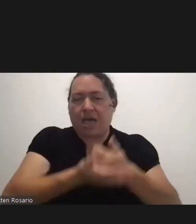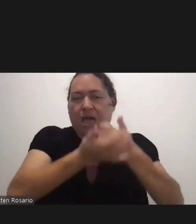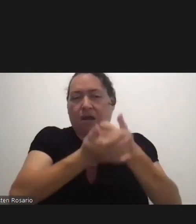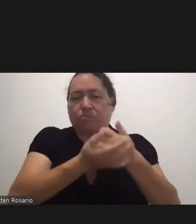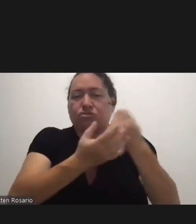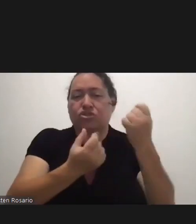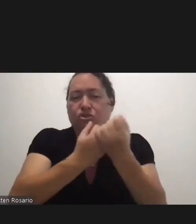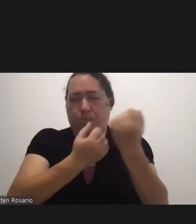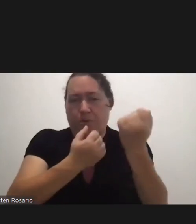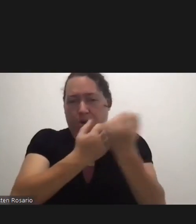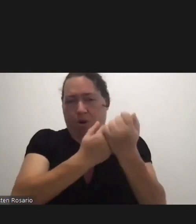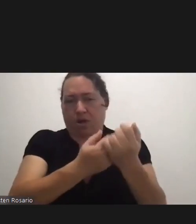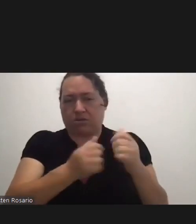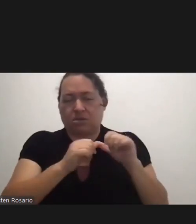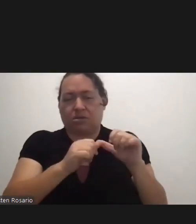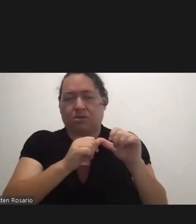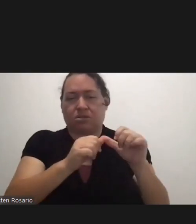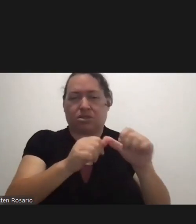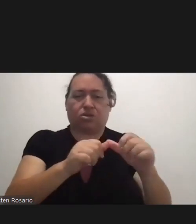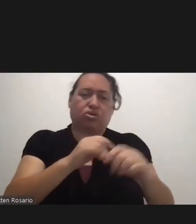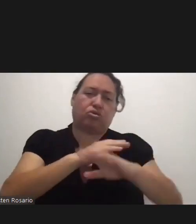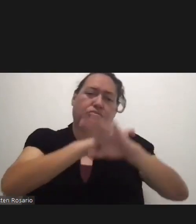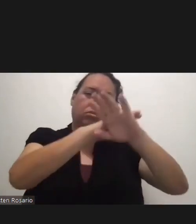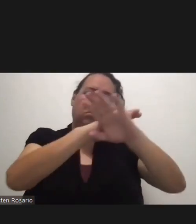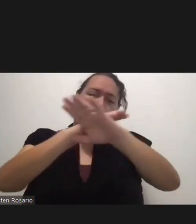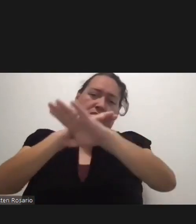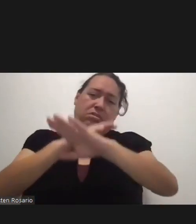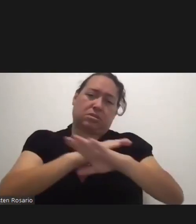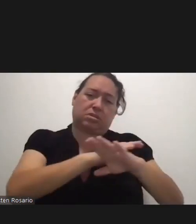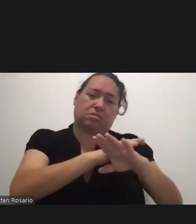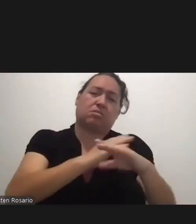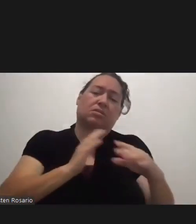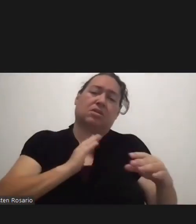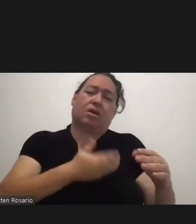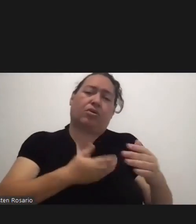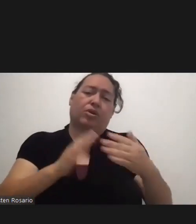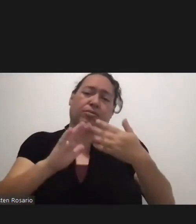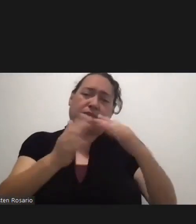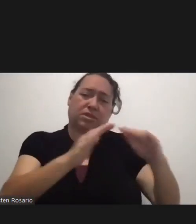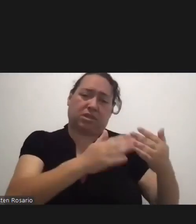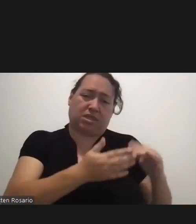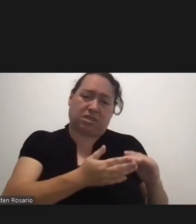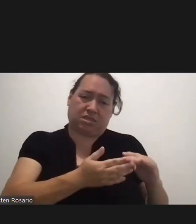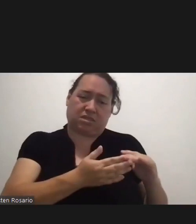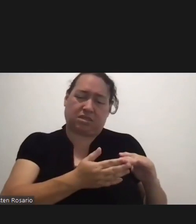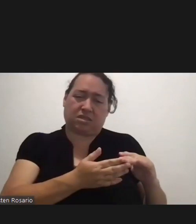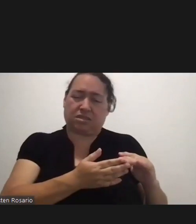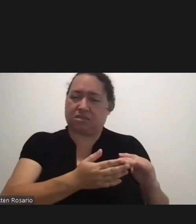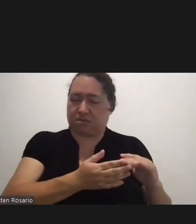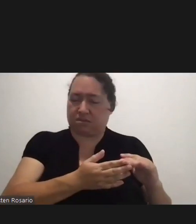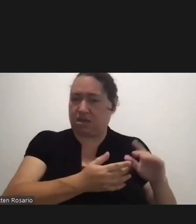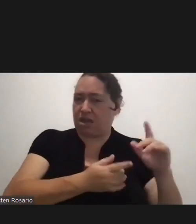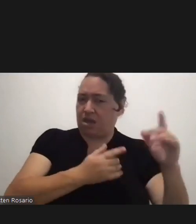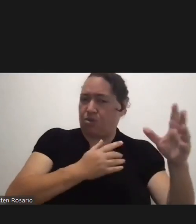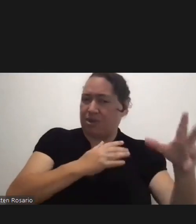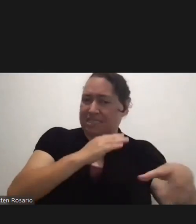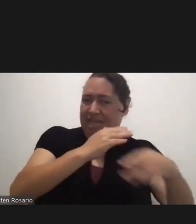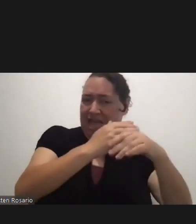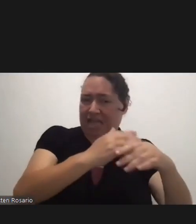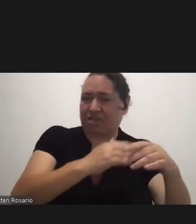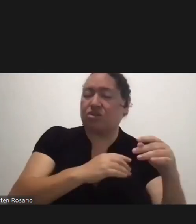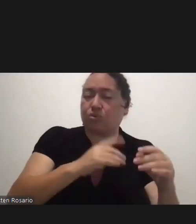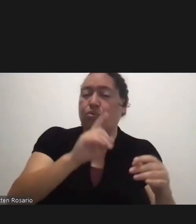To Continue Protecting Our Community If I Could Add So The Governor Is 100% Correct And